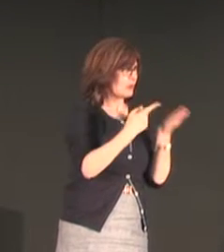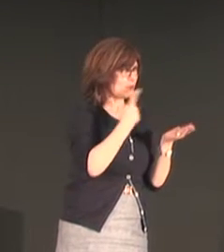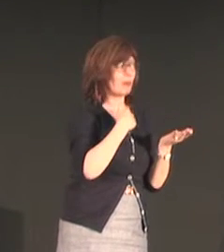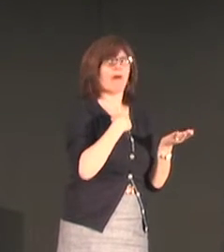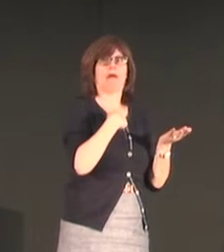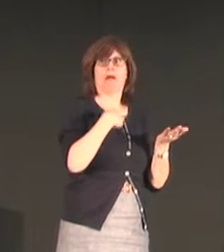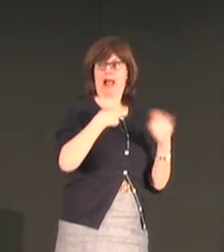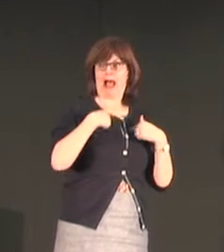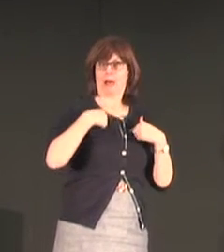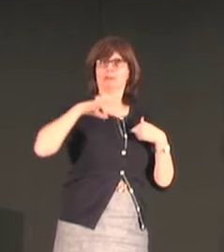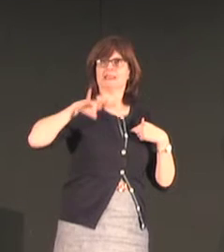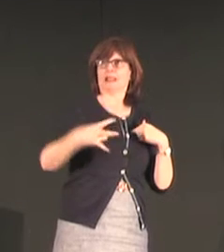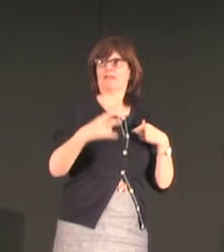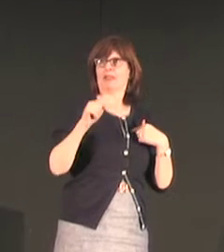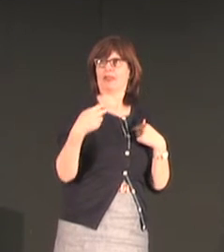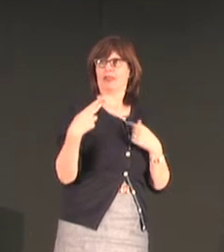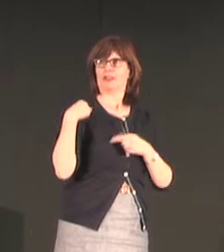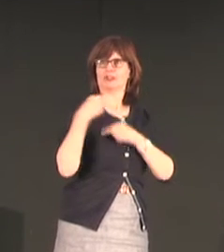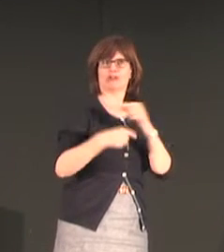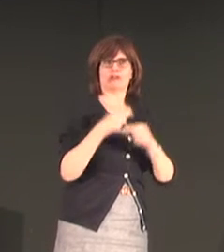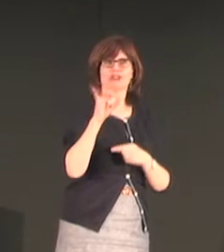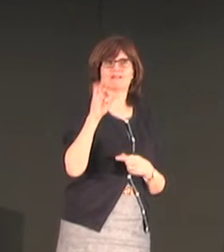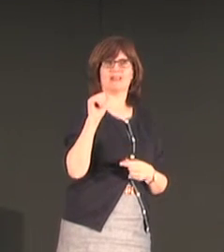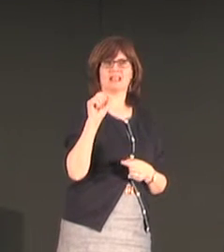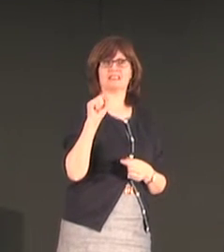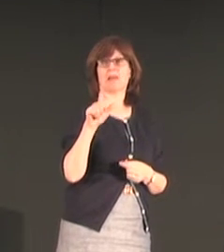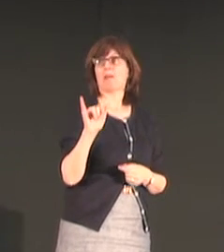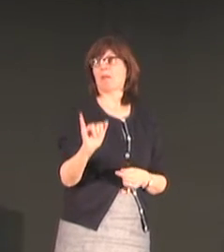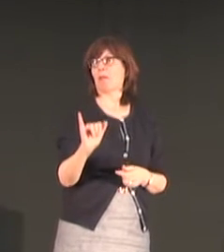I think someone told me that they were the seventh generation